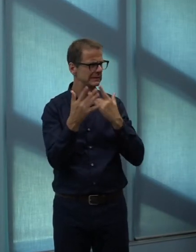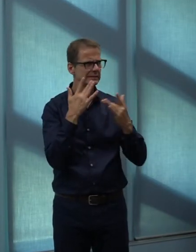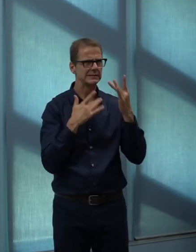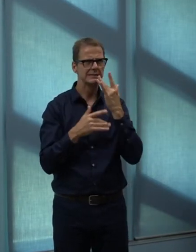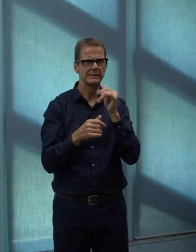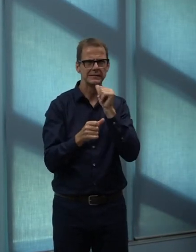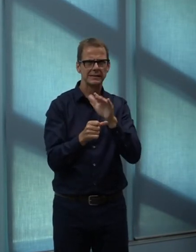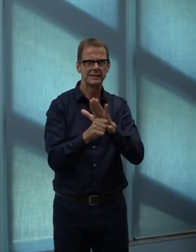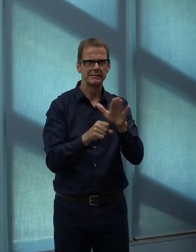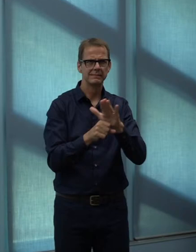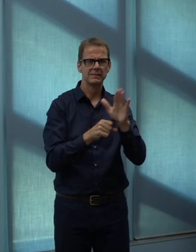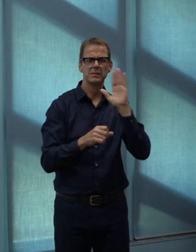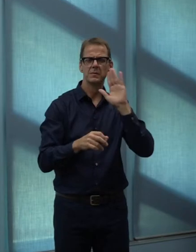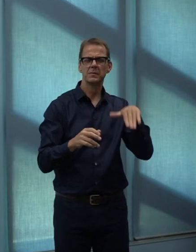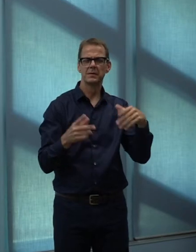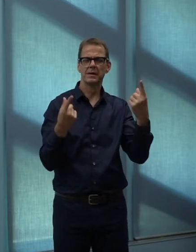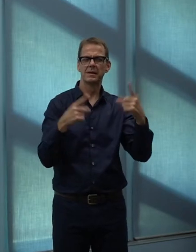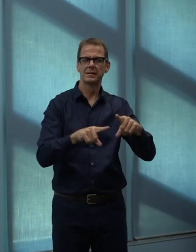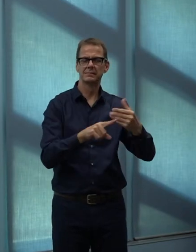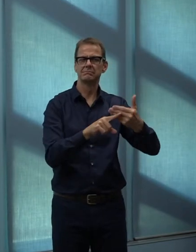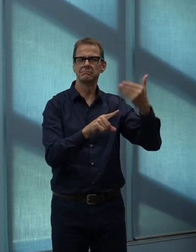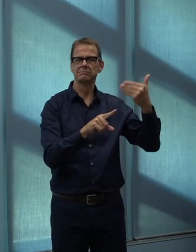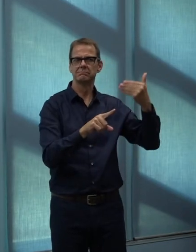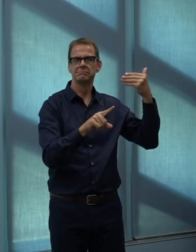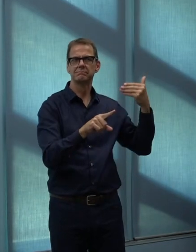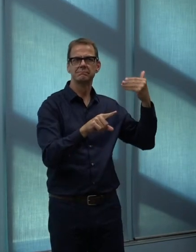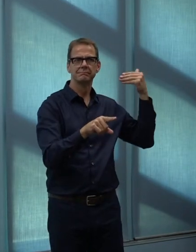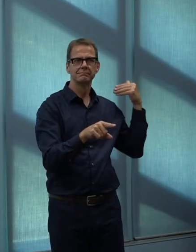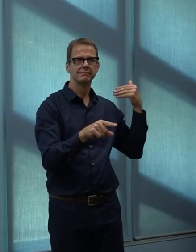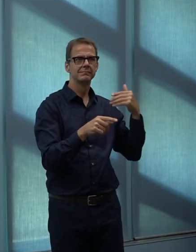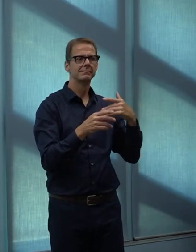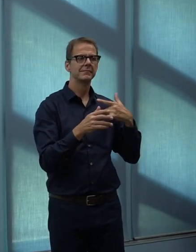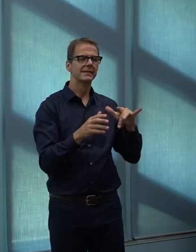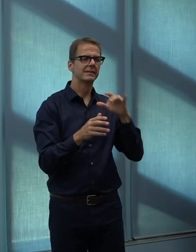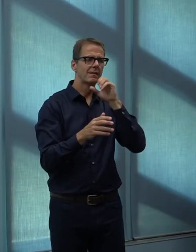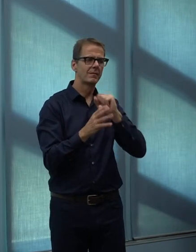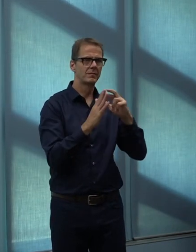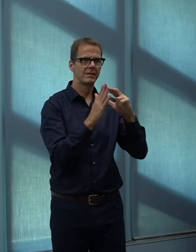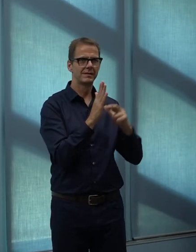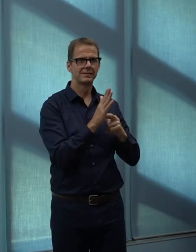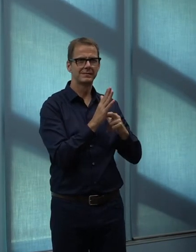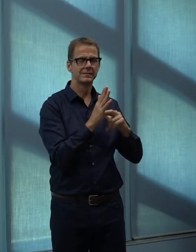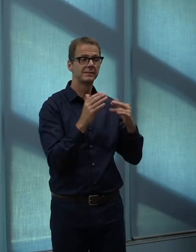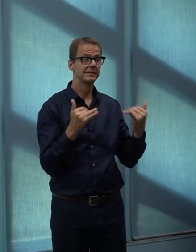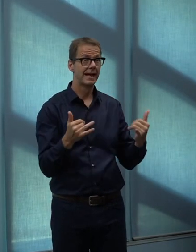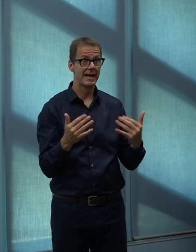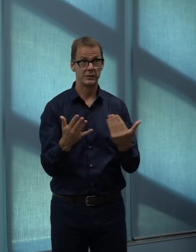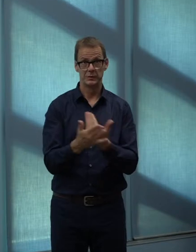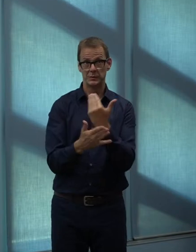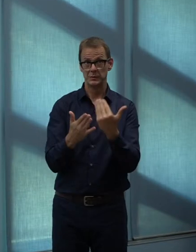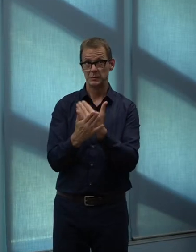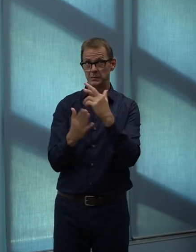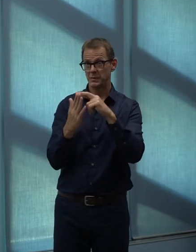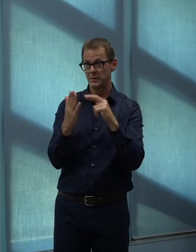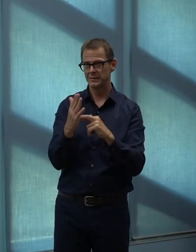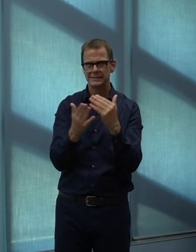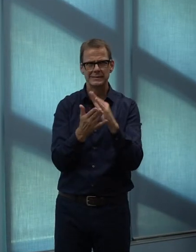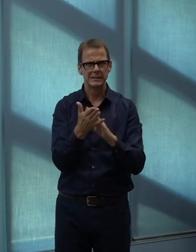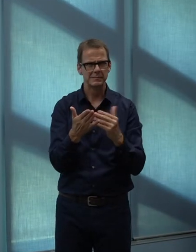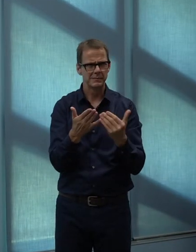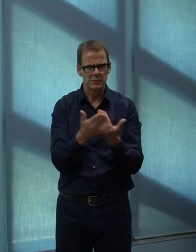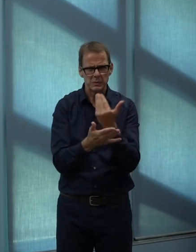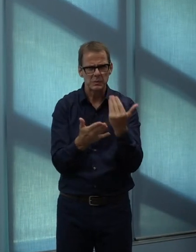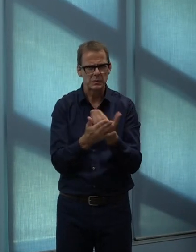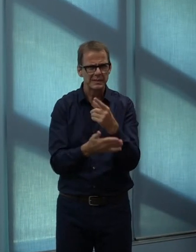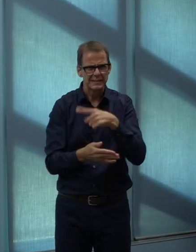work with neighborhoods as we do now, using tools such as paid parking, restricted parking or residential parking programs to manage